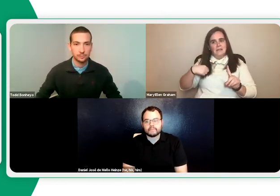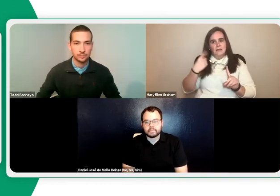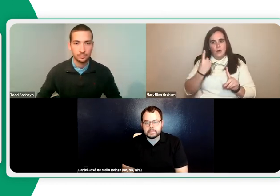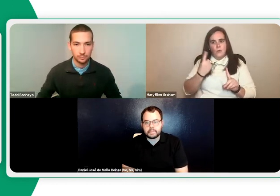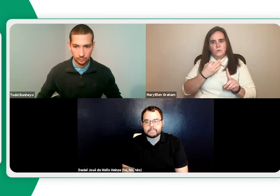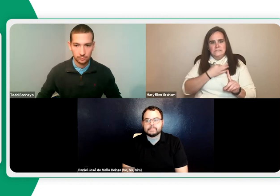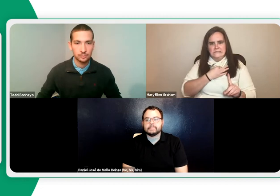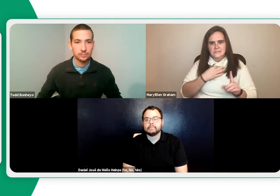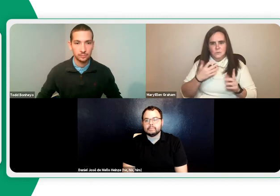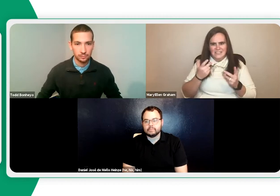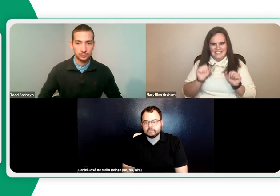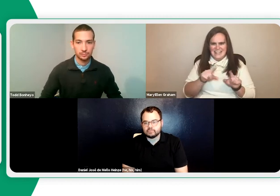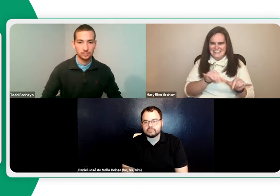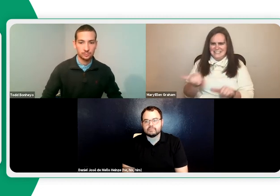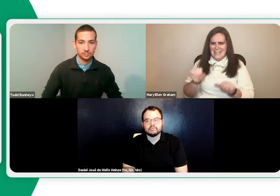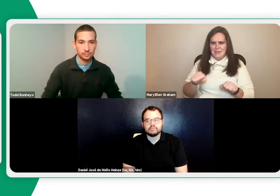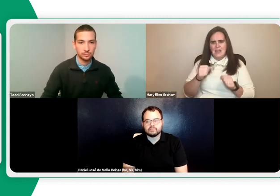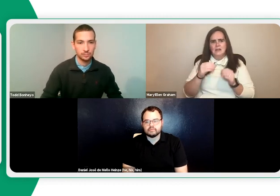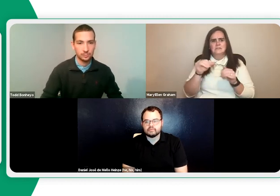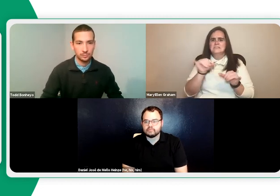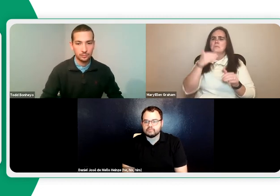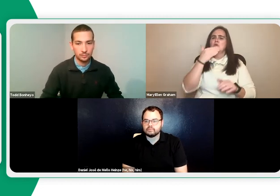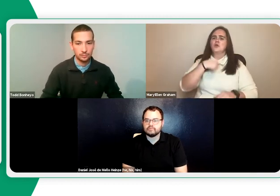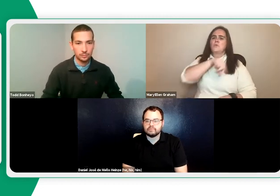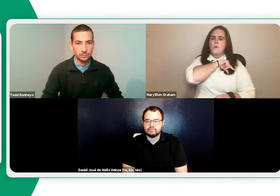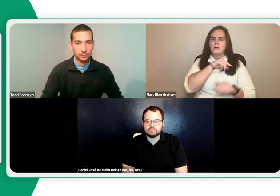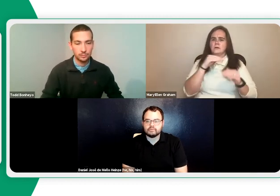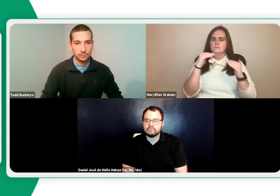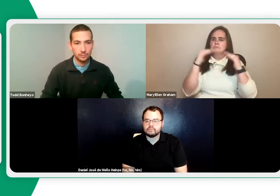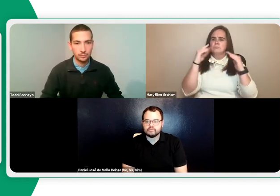that we can transition from in-person assessment